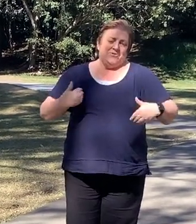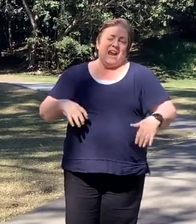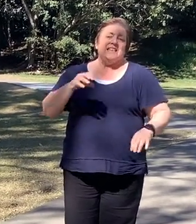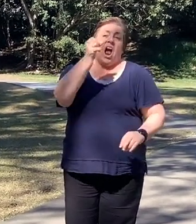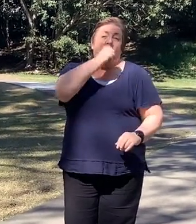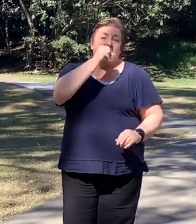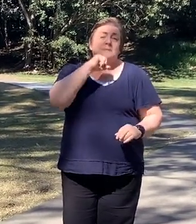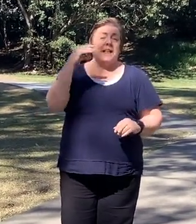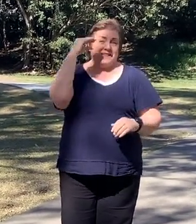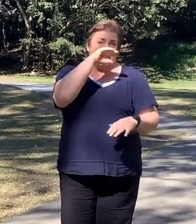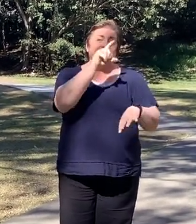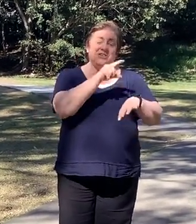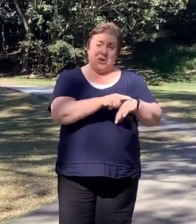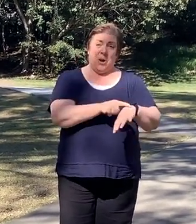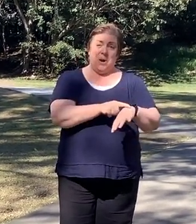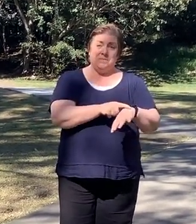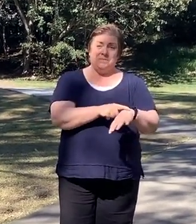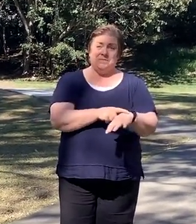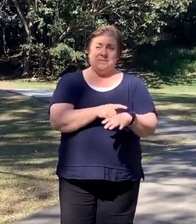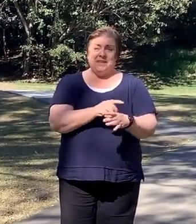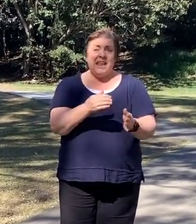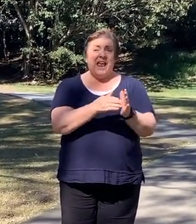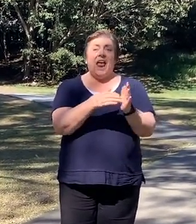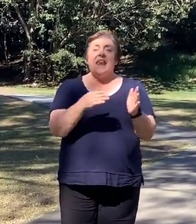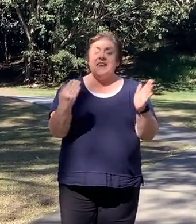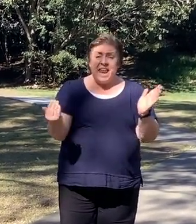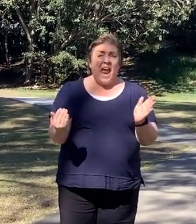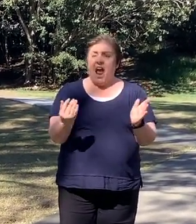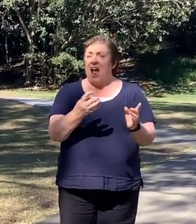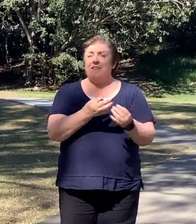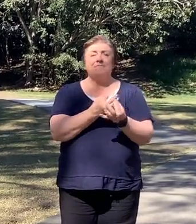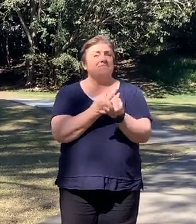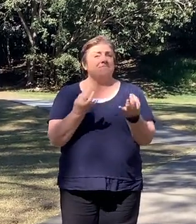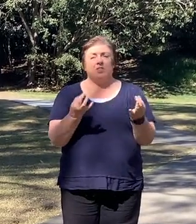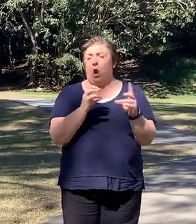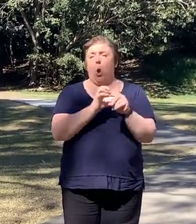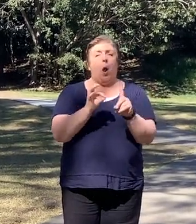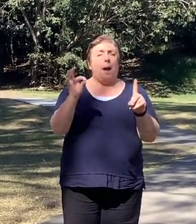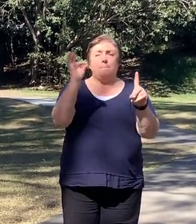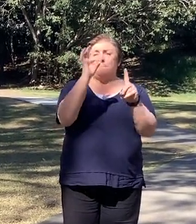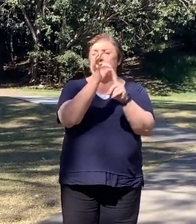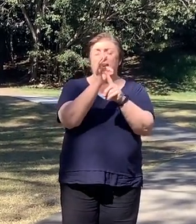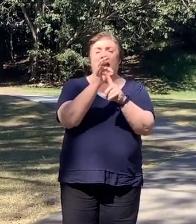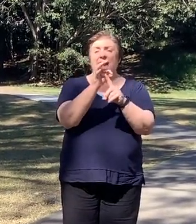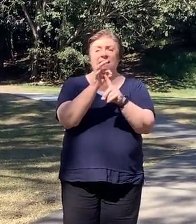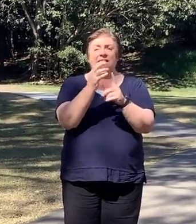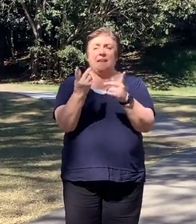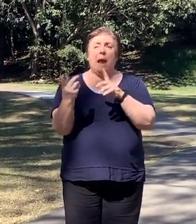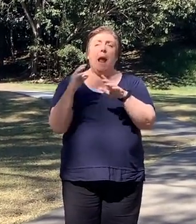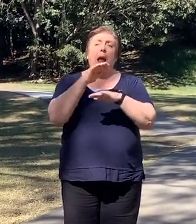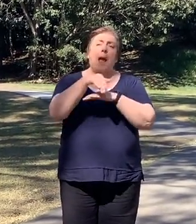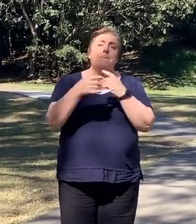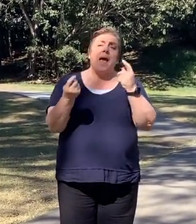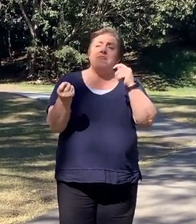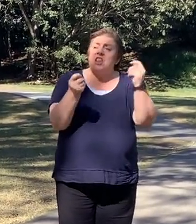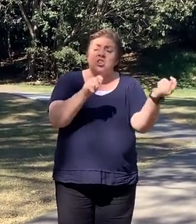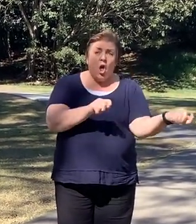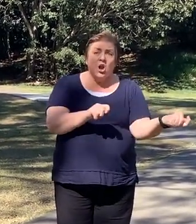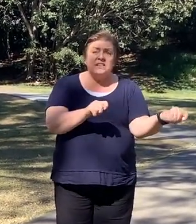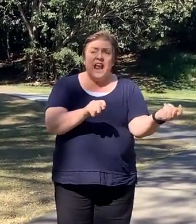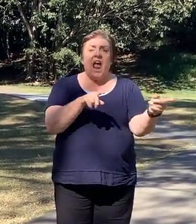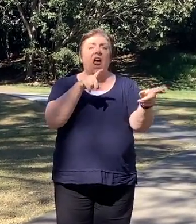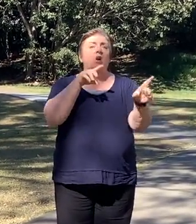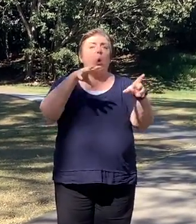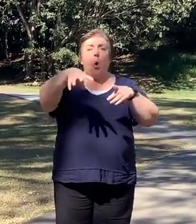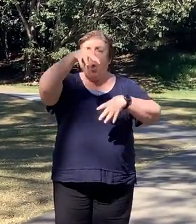At present, we've got no updates from the Department of Education or the Queensland Government about the status of lockdown and learning from home for next week.